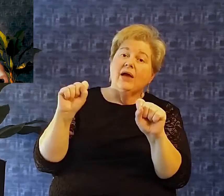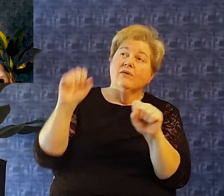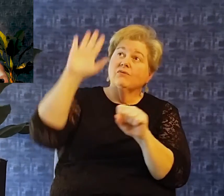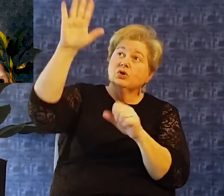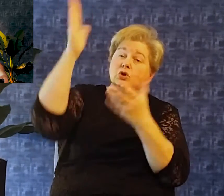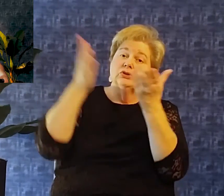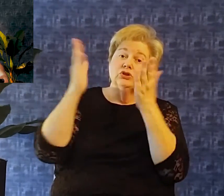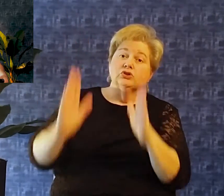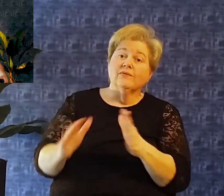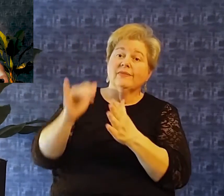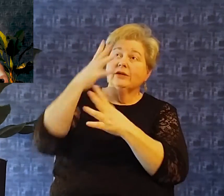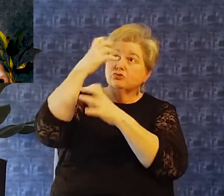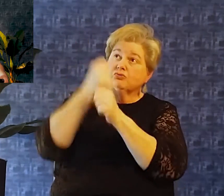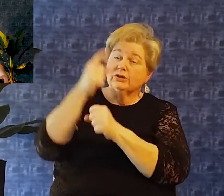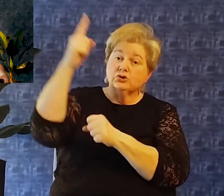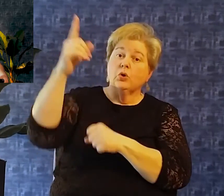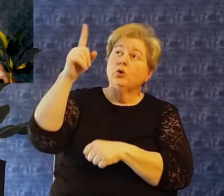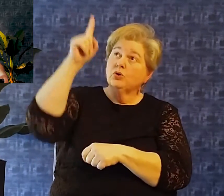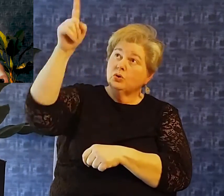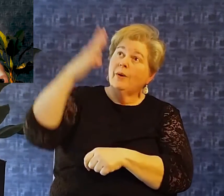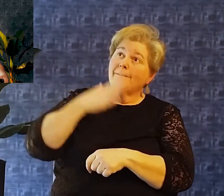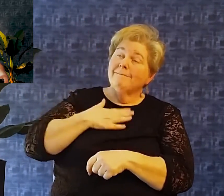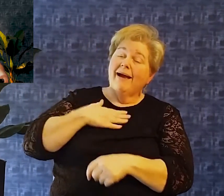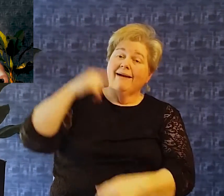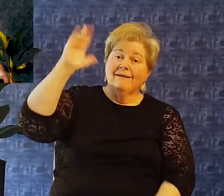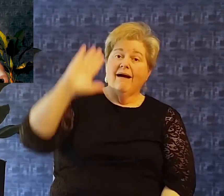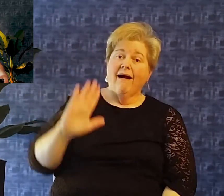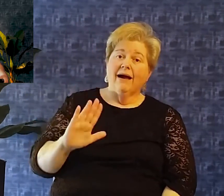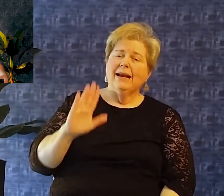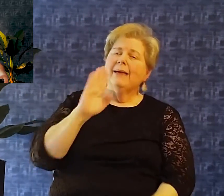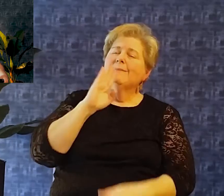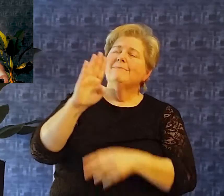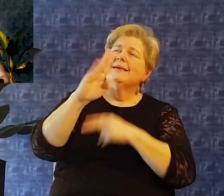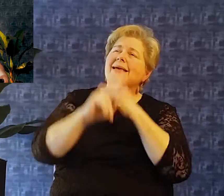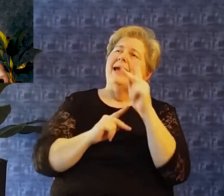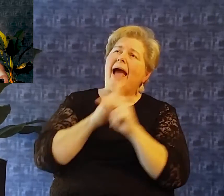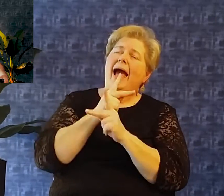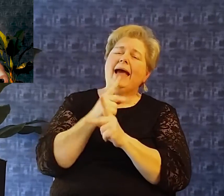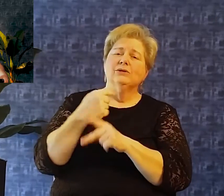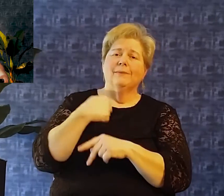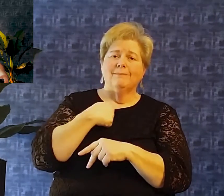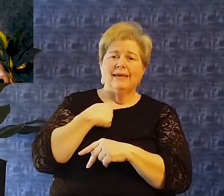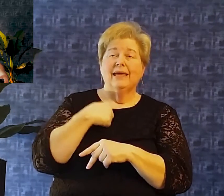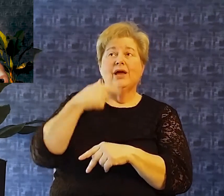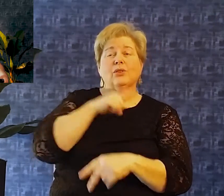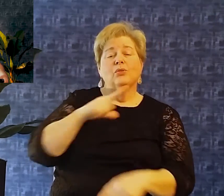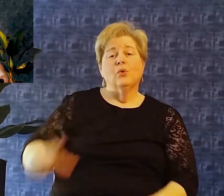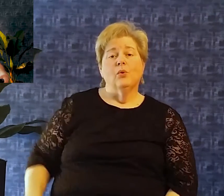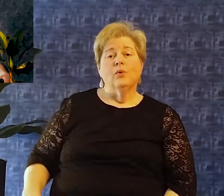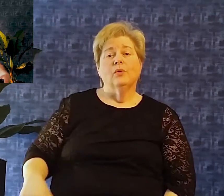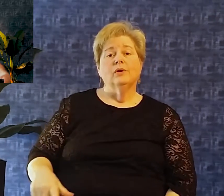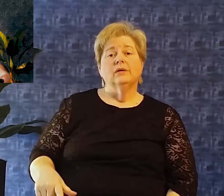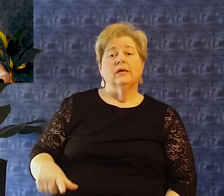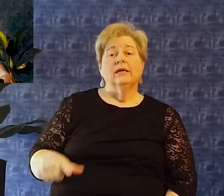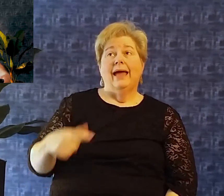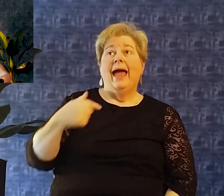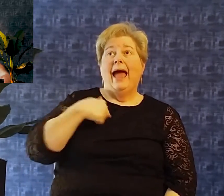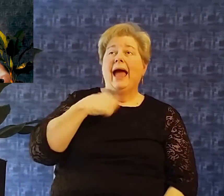Oh lord for to you Do I cry all the day? Glad in the soul of your servant for to